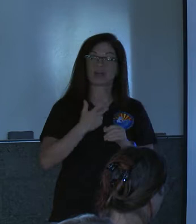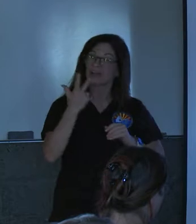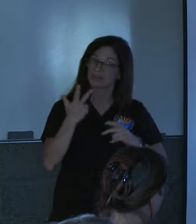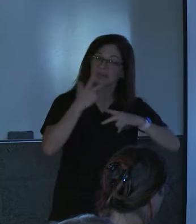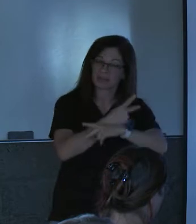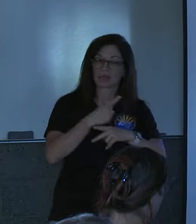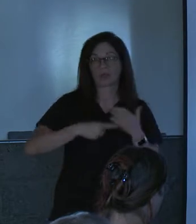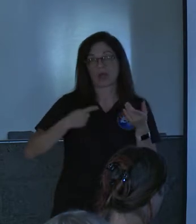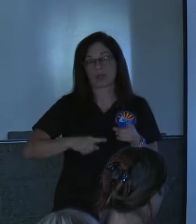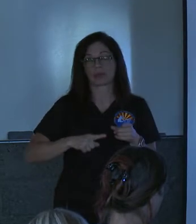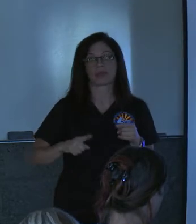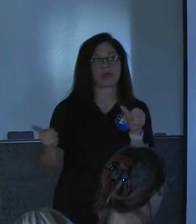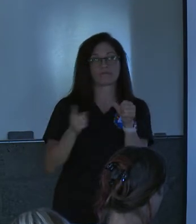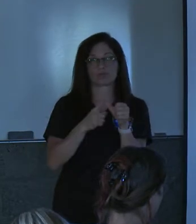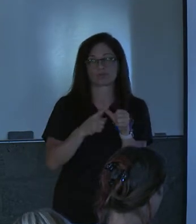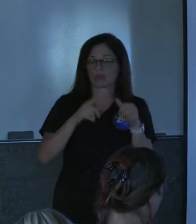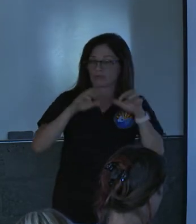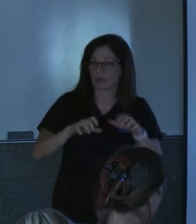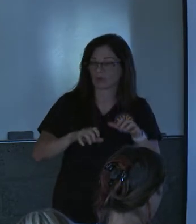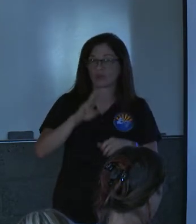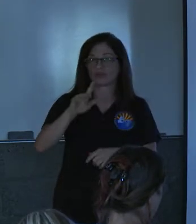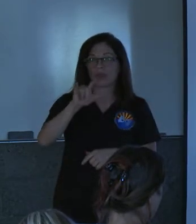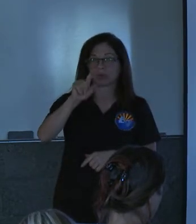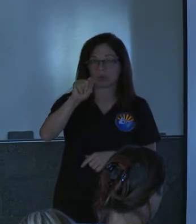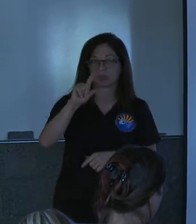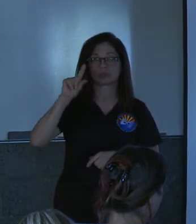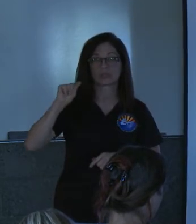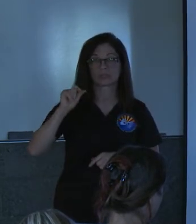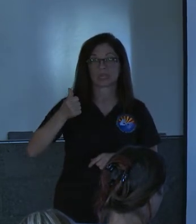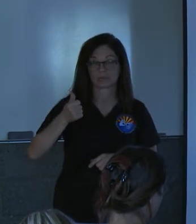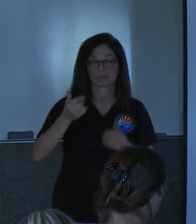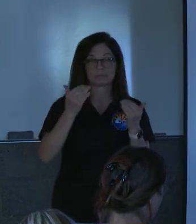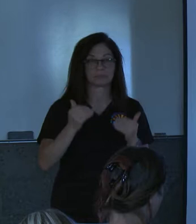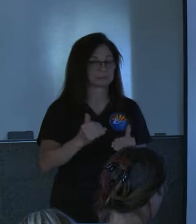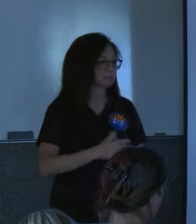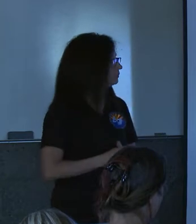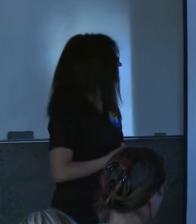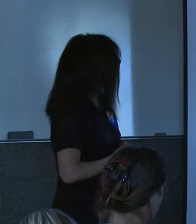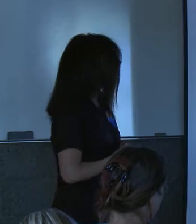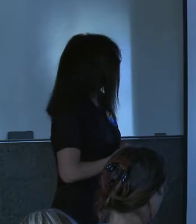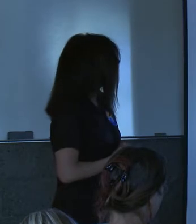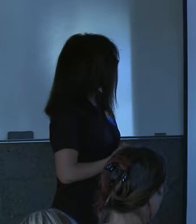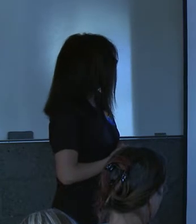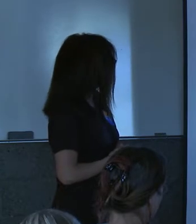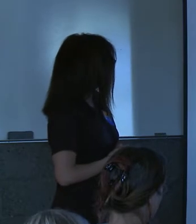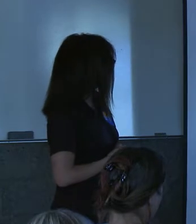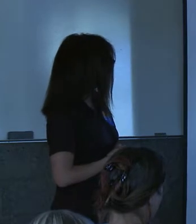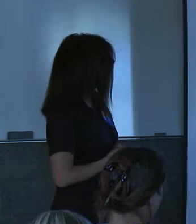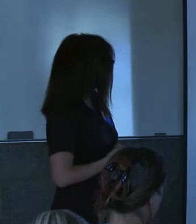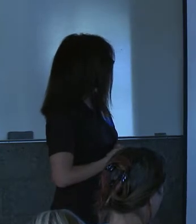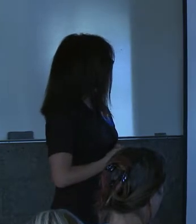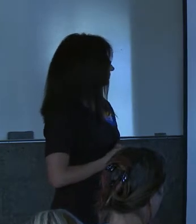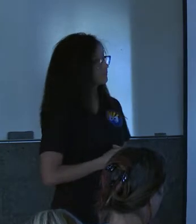first event of july 20th 2010 and next so what i'm going to show you